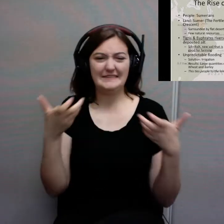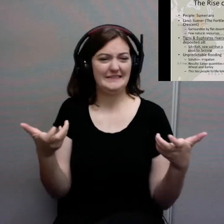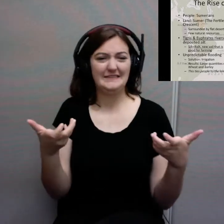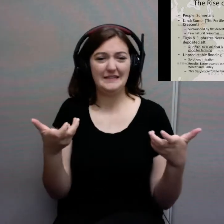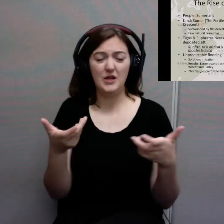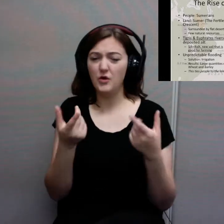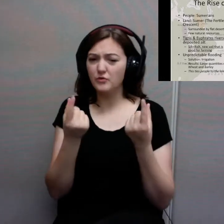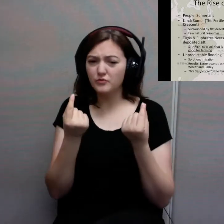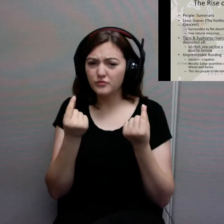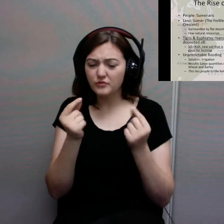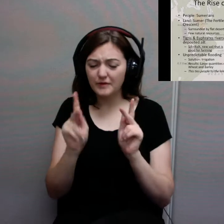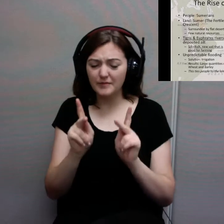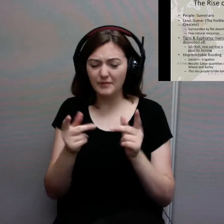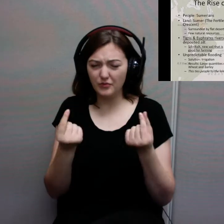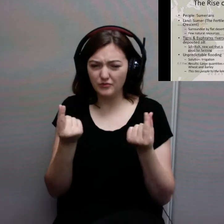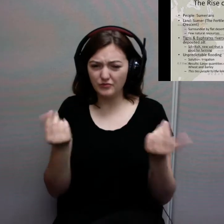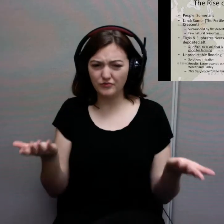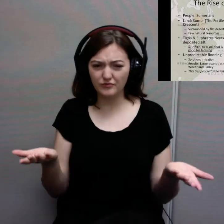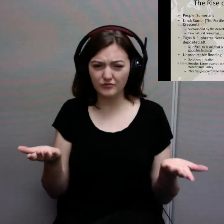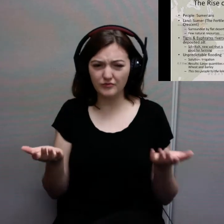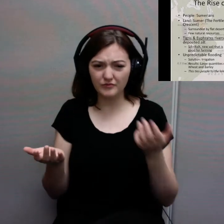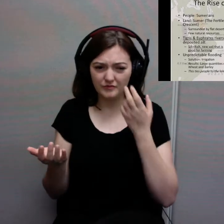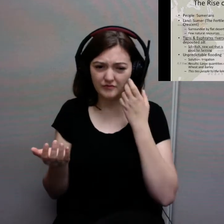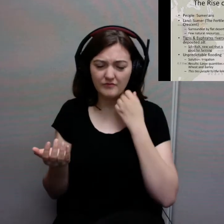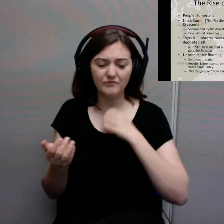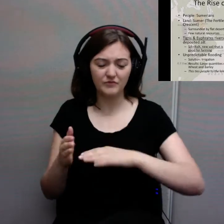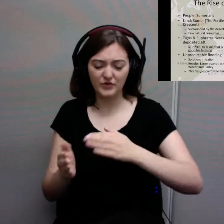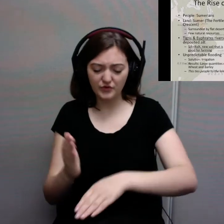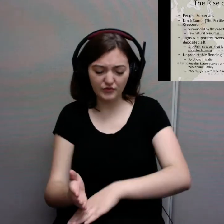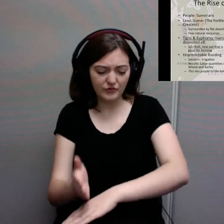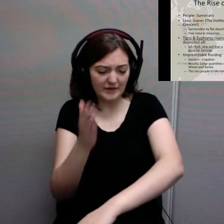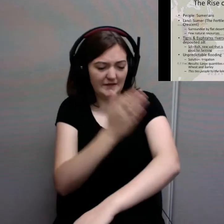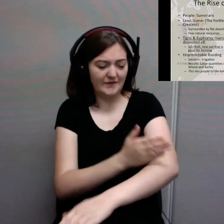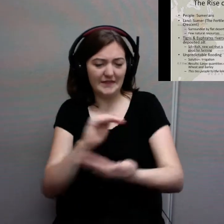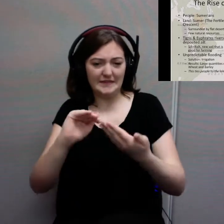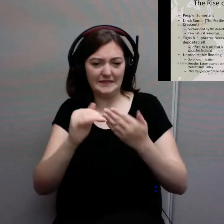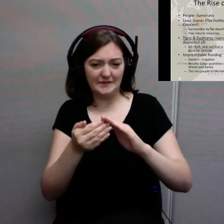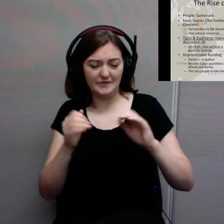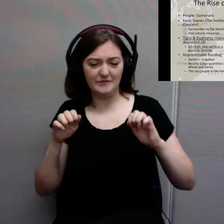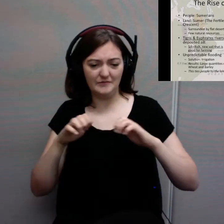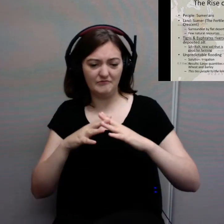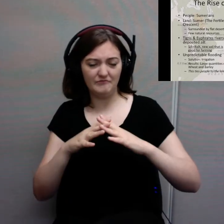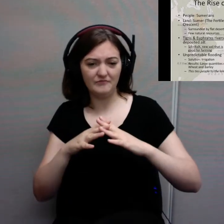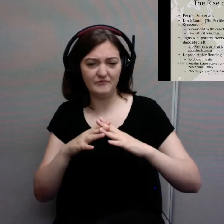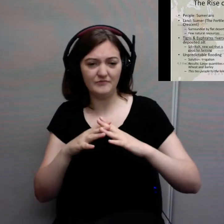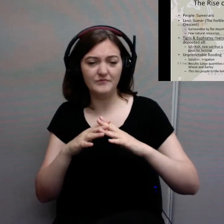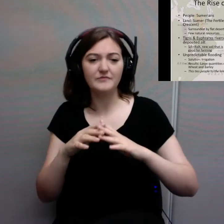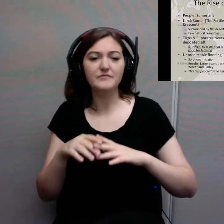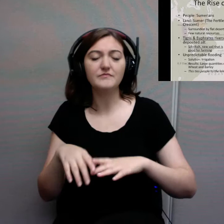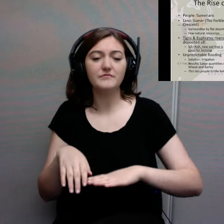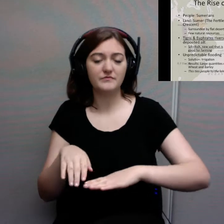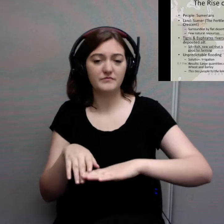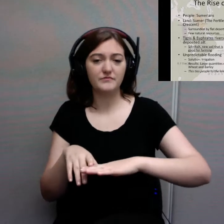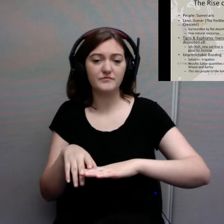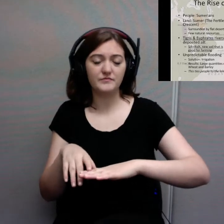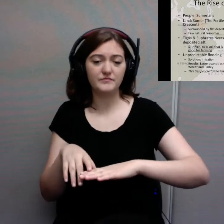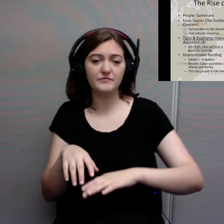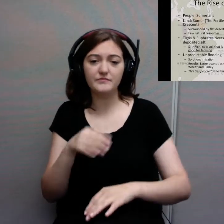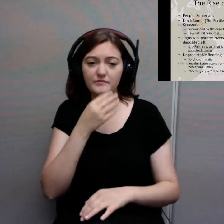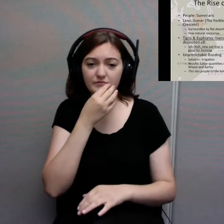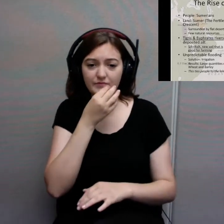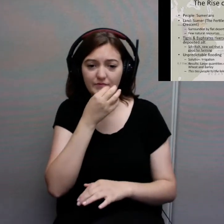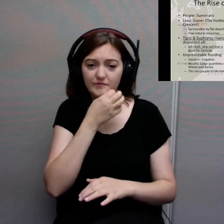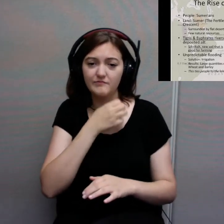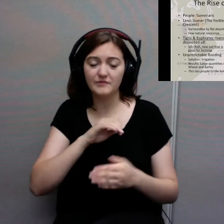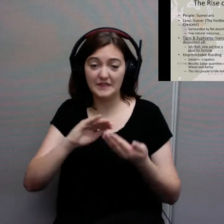to grow their civilization and overcome that. These civilizations of Mesopotamia are going to be around the Tigris and Euphrates Rivers.